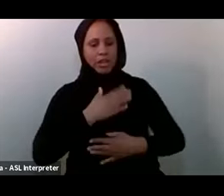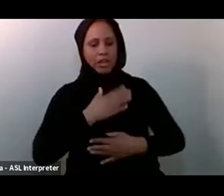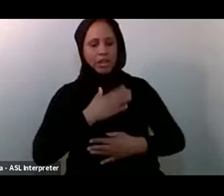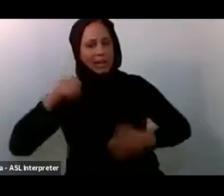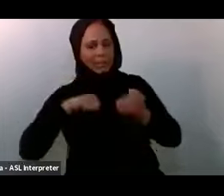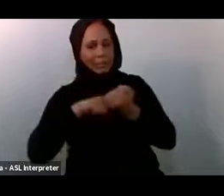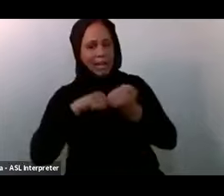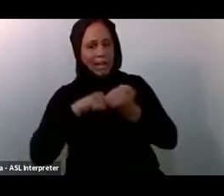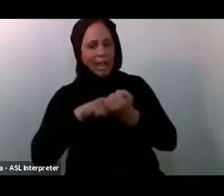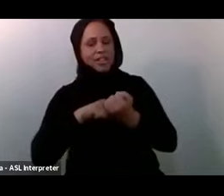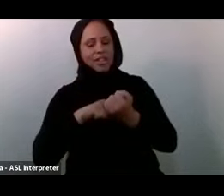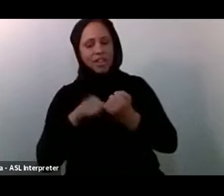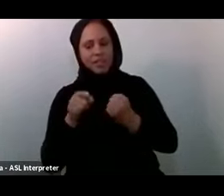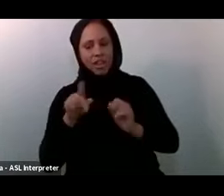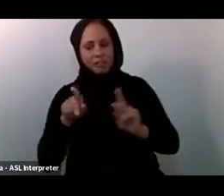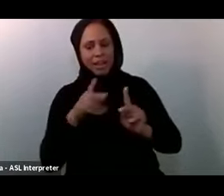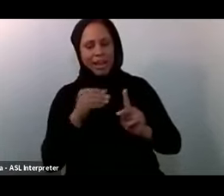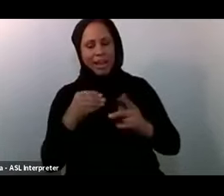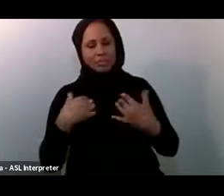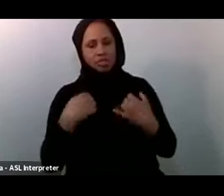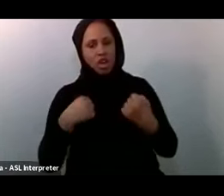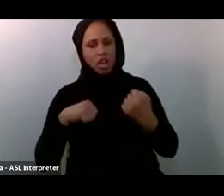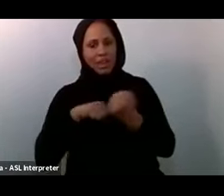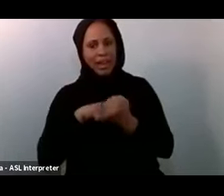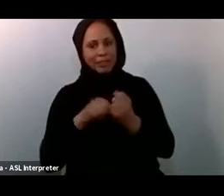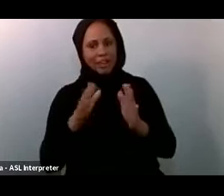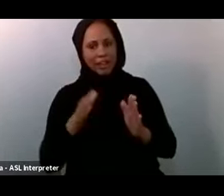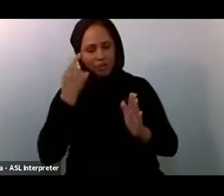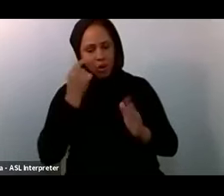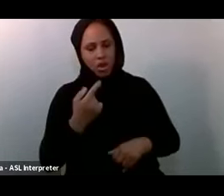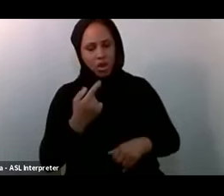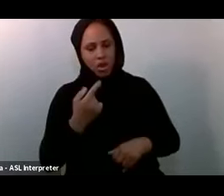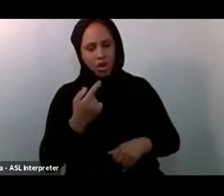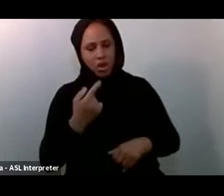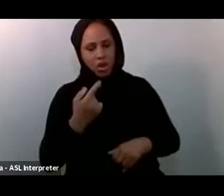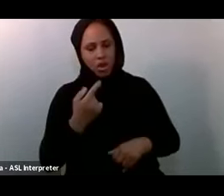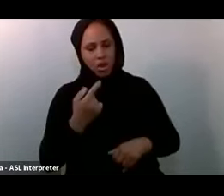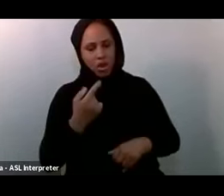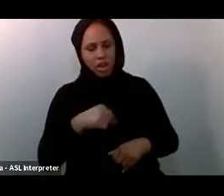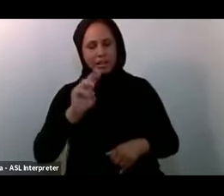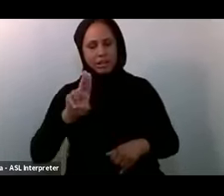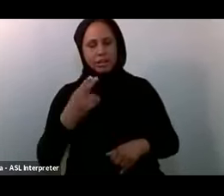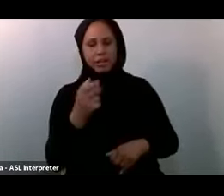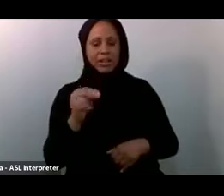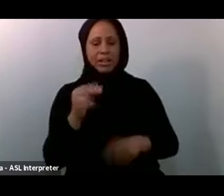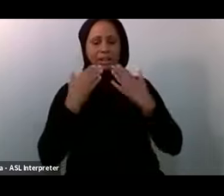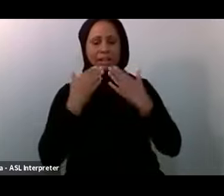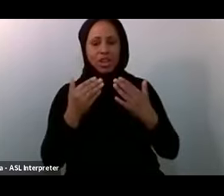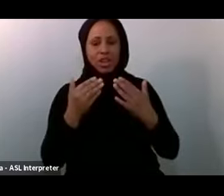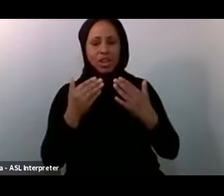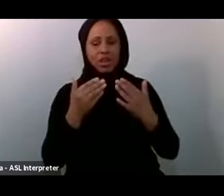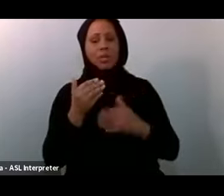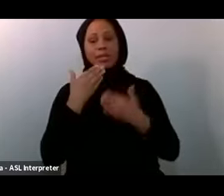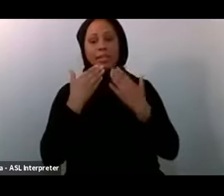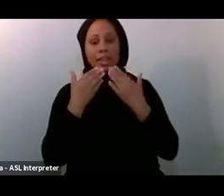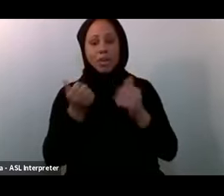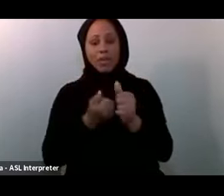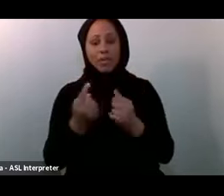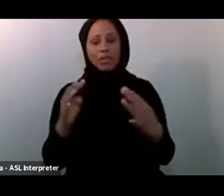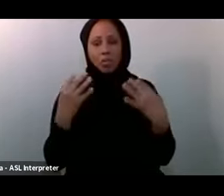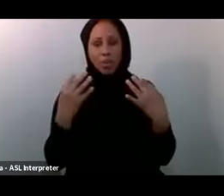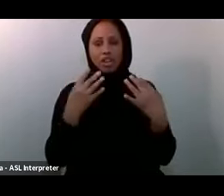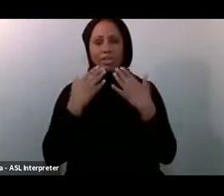And being Such a Strong Advocate For all Of us At Muhsin So Thank You So much Thanks Everyone For tuning In Thank You To Sister